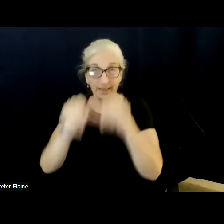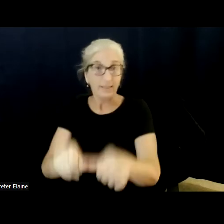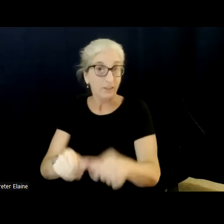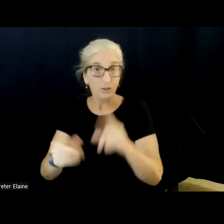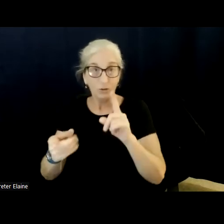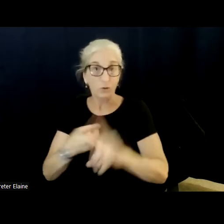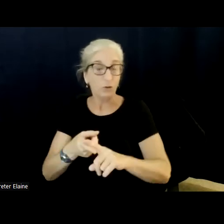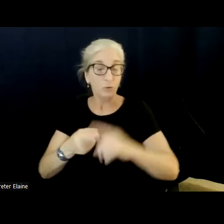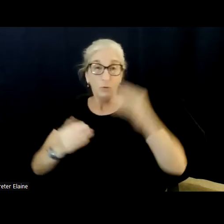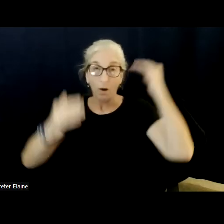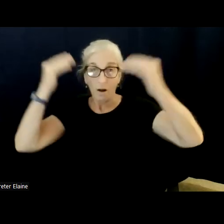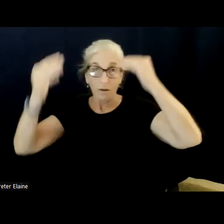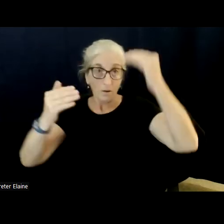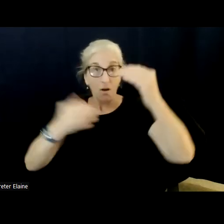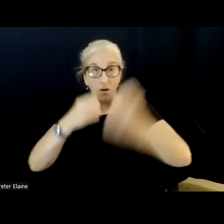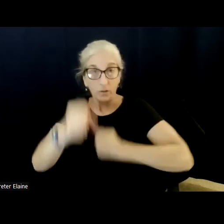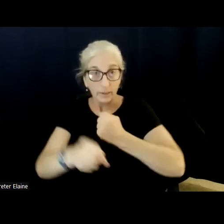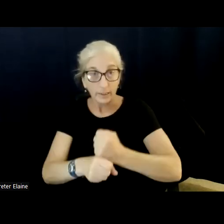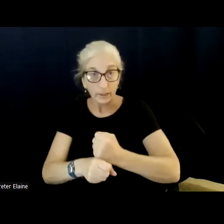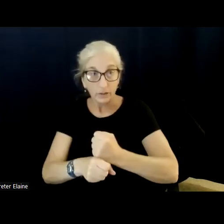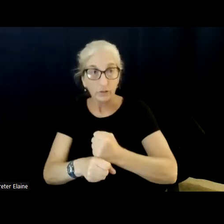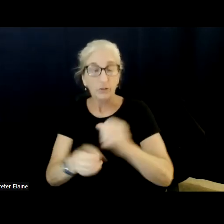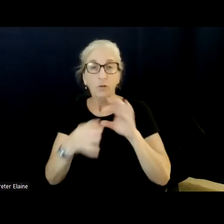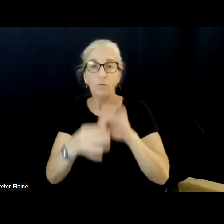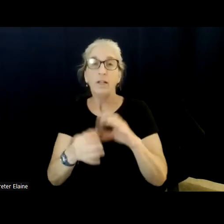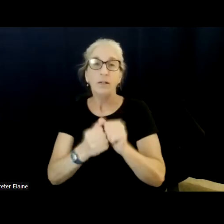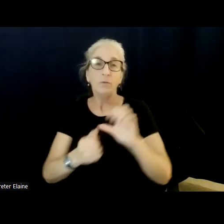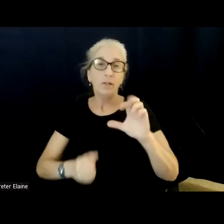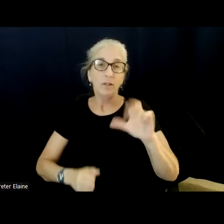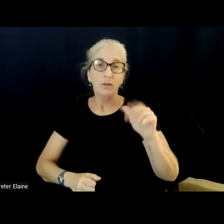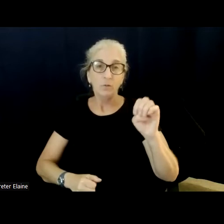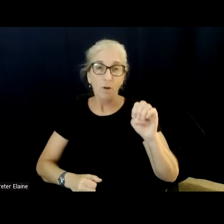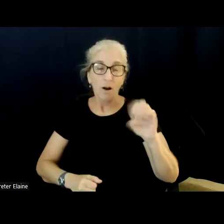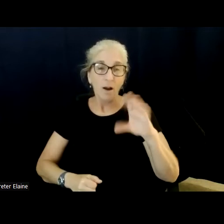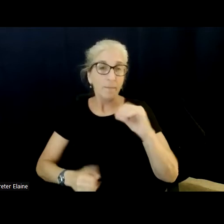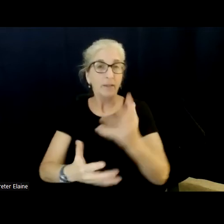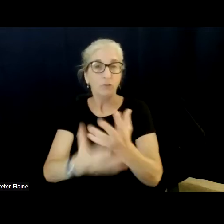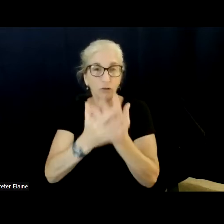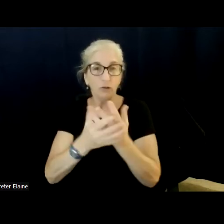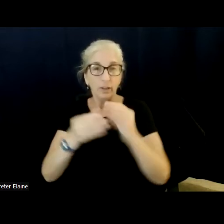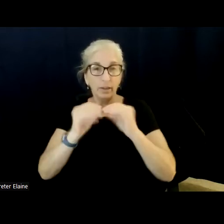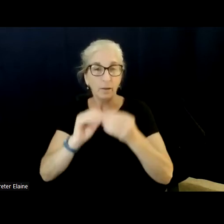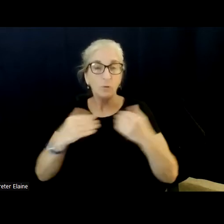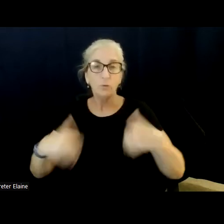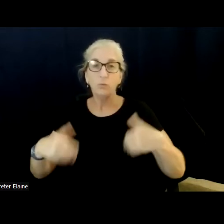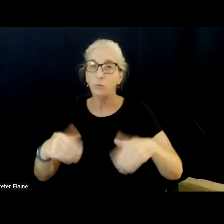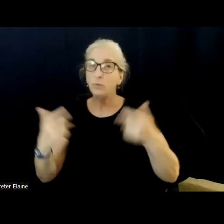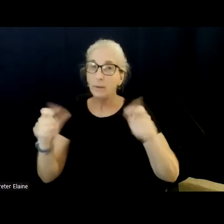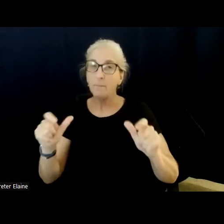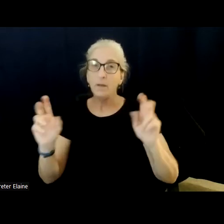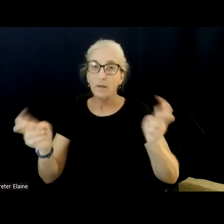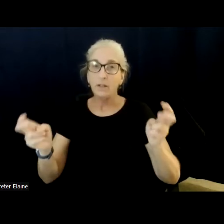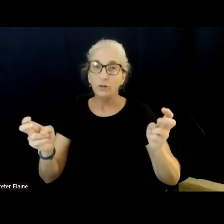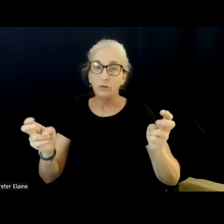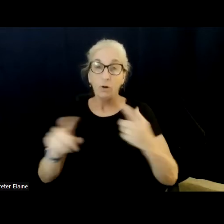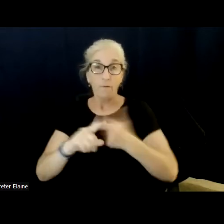as far as crime is incarceration rates, it's certainly a big issue. I think the first thing we need to do from a federal level is